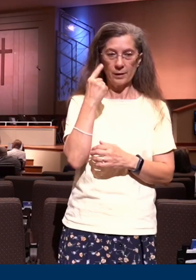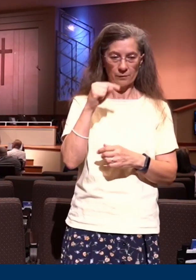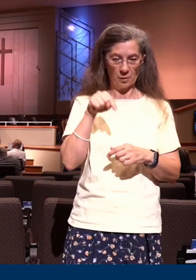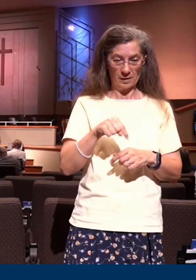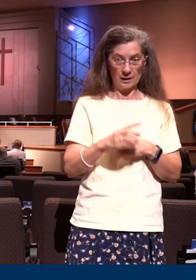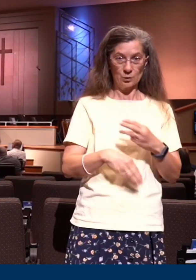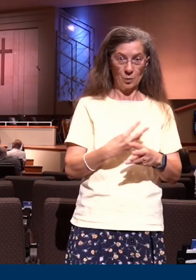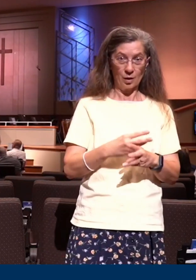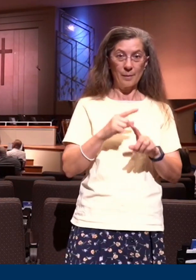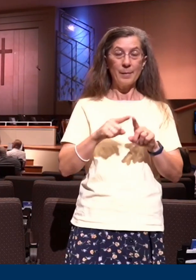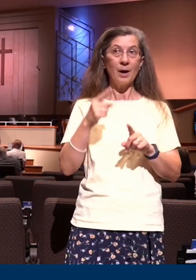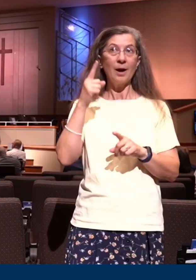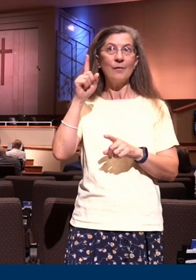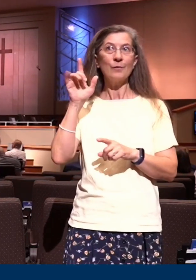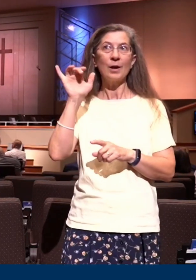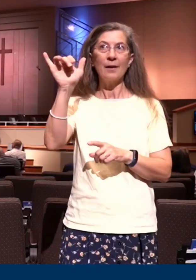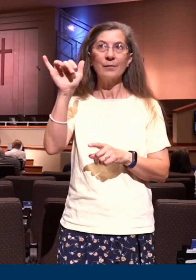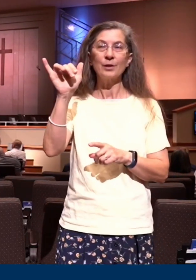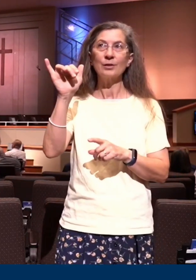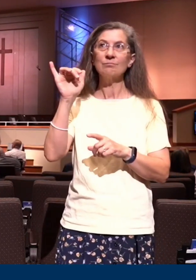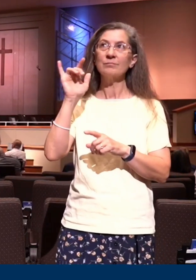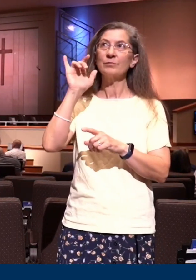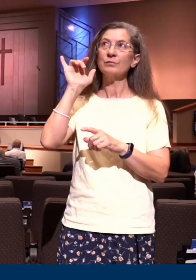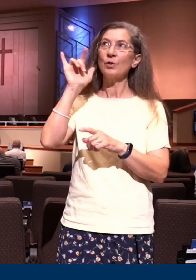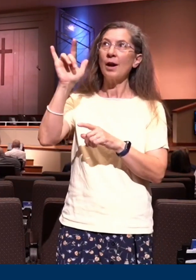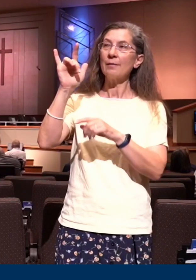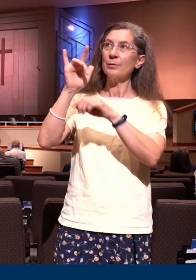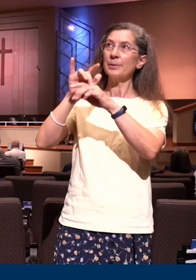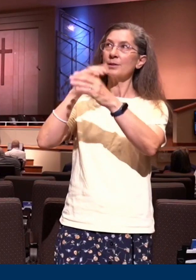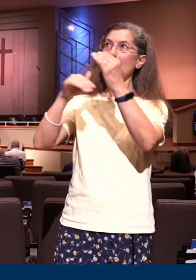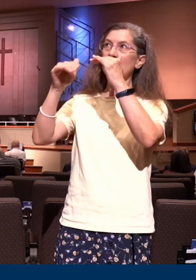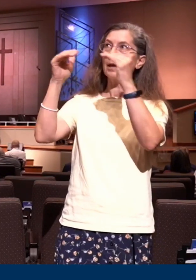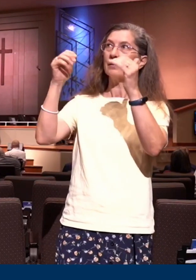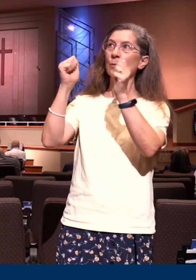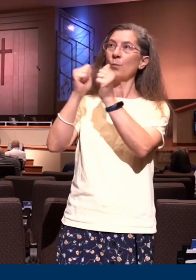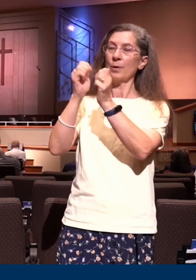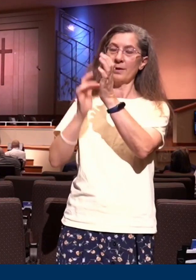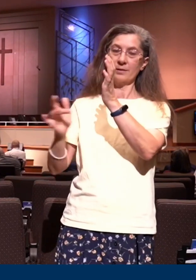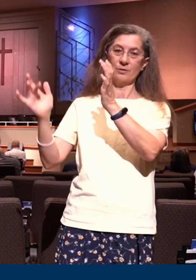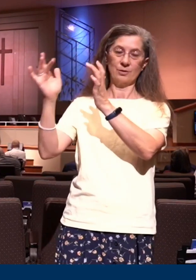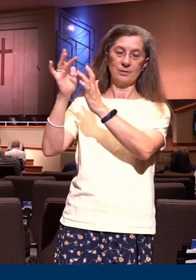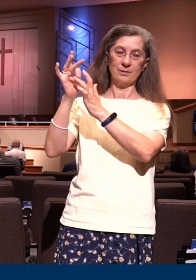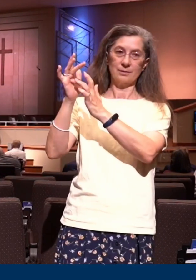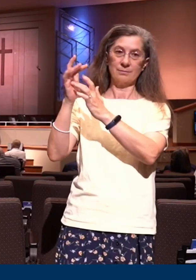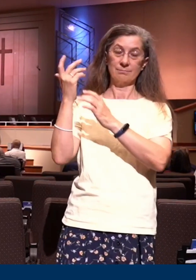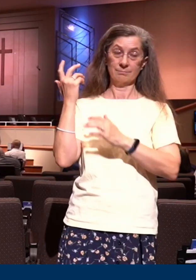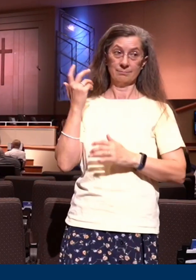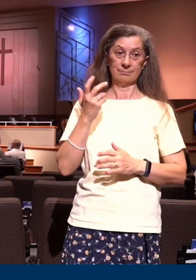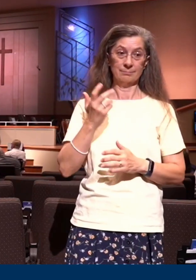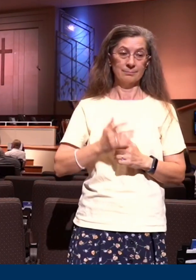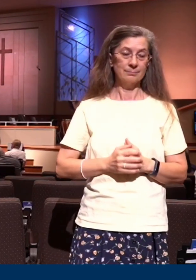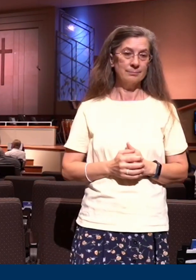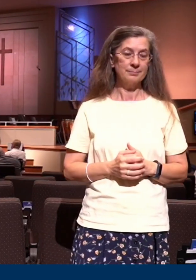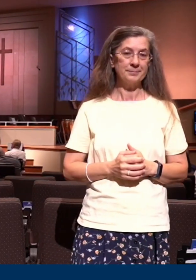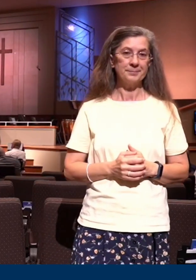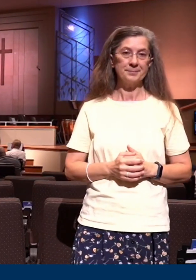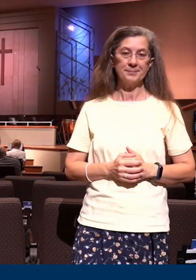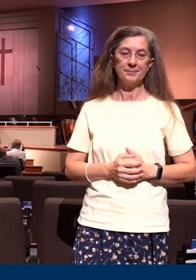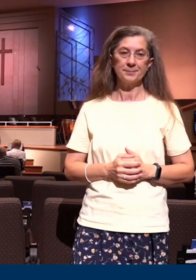And we will be with him in our glorified bodies as well. Now, this doesn't mean that we have experienced